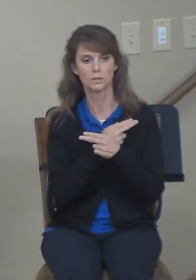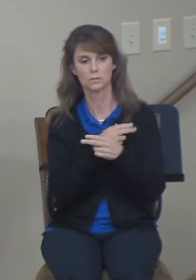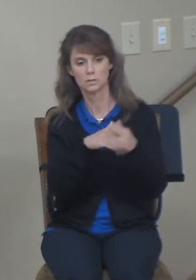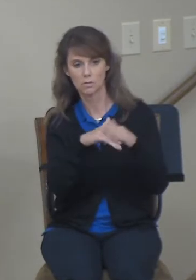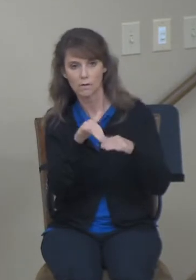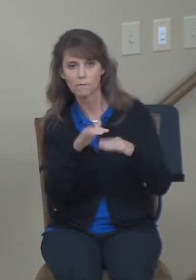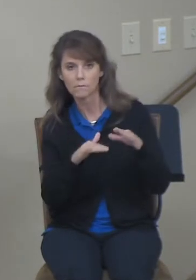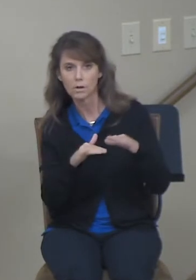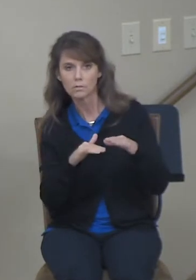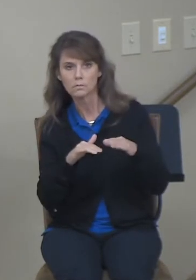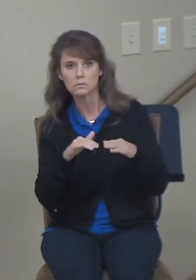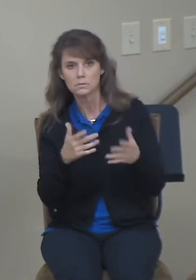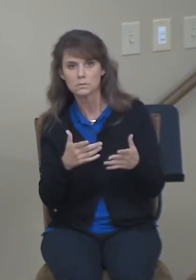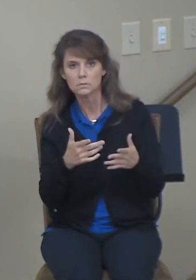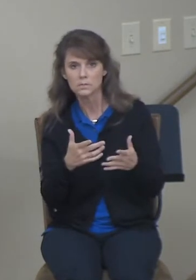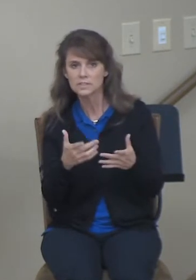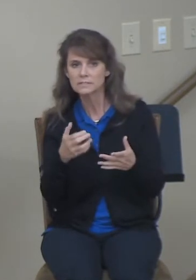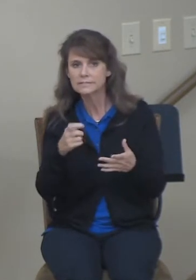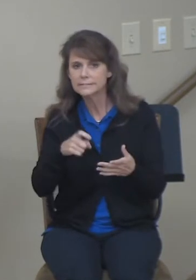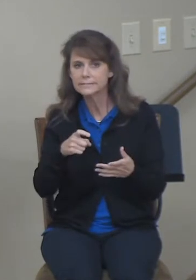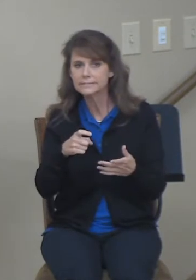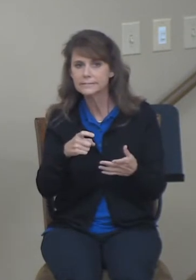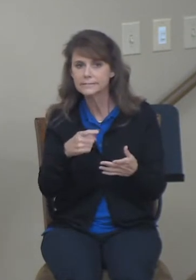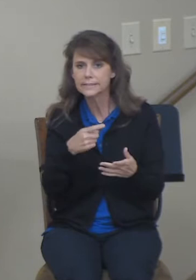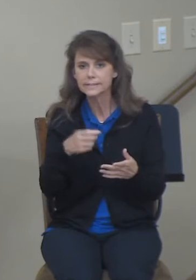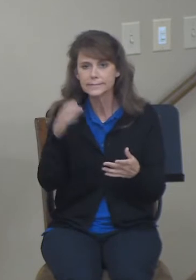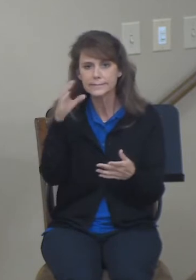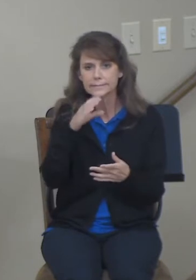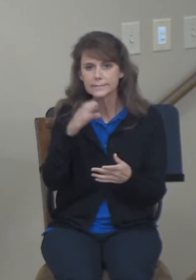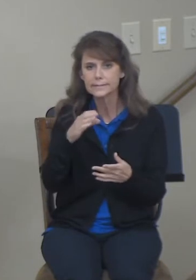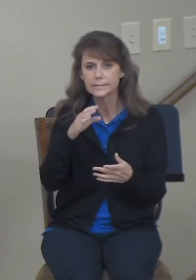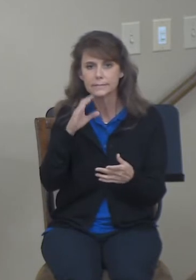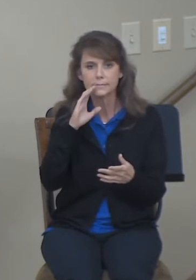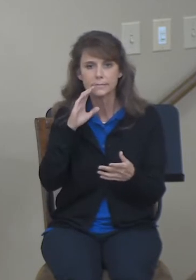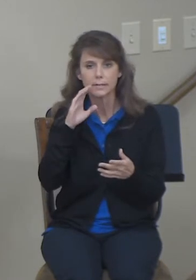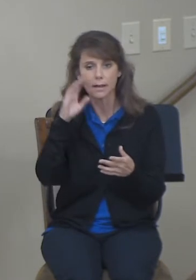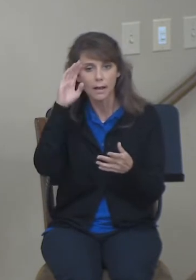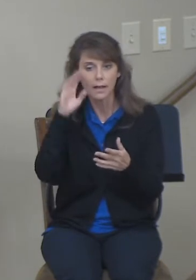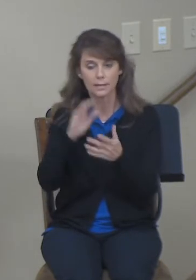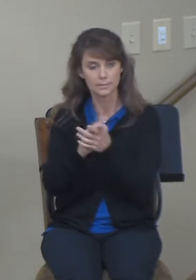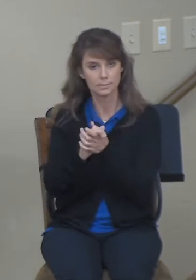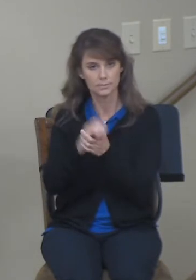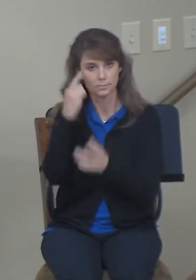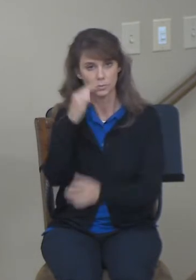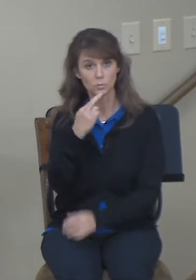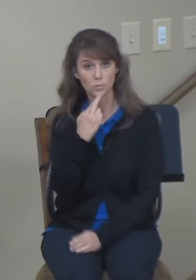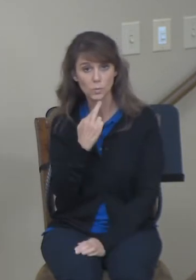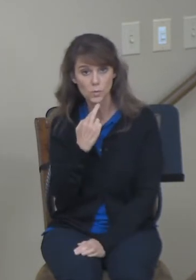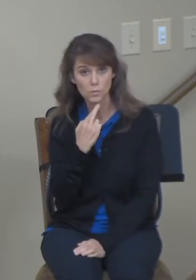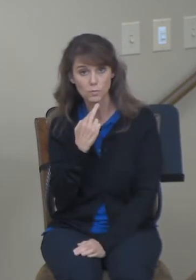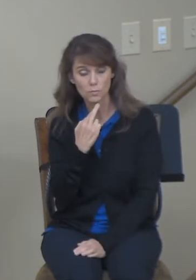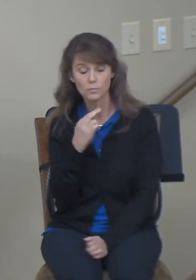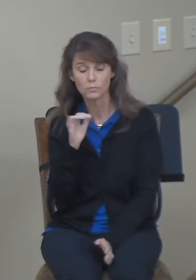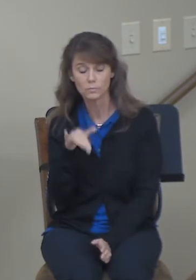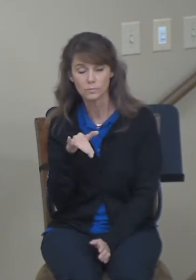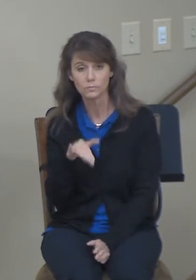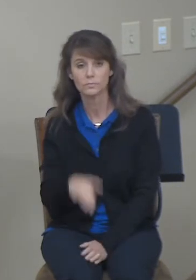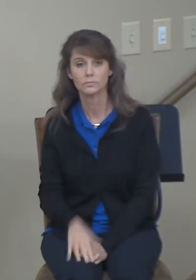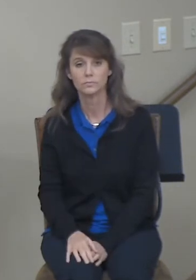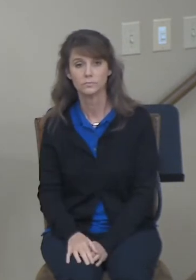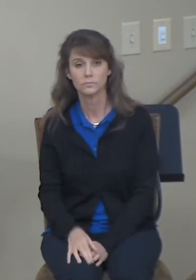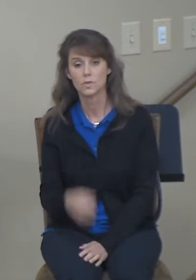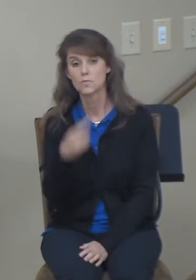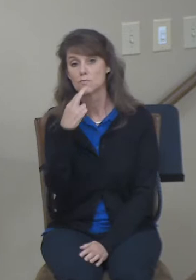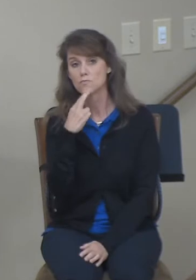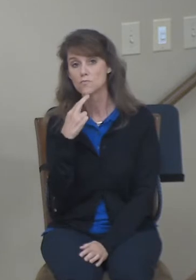if she should seek a mate, a husband for Ruth. Really in the book of Ruth is one of the only